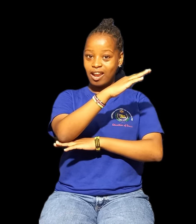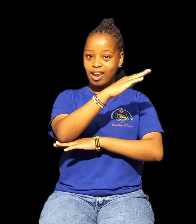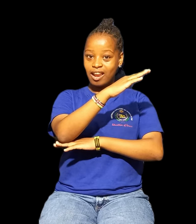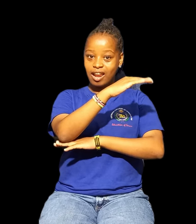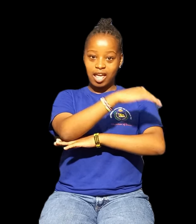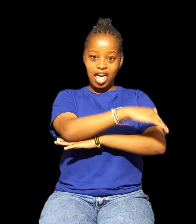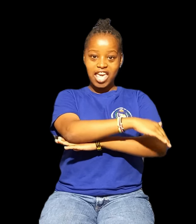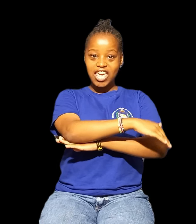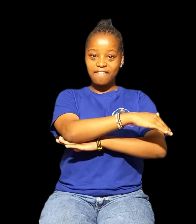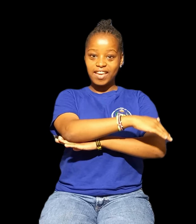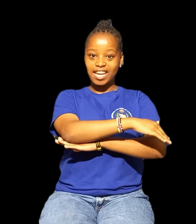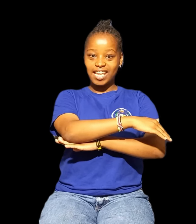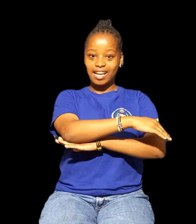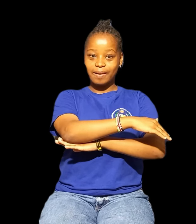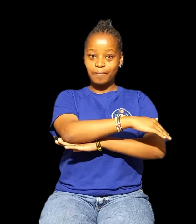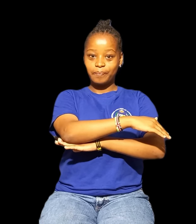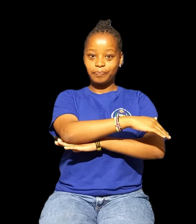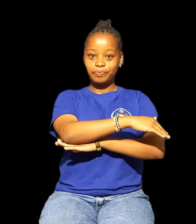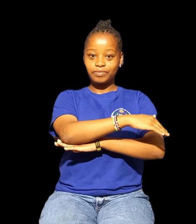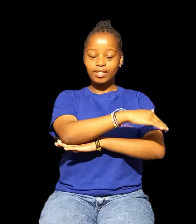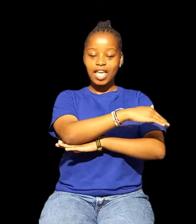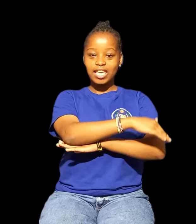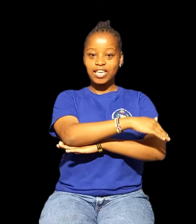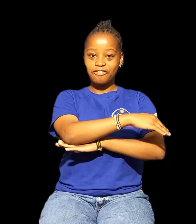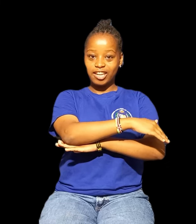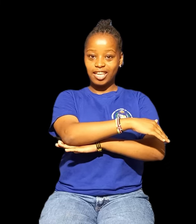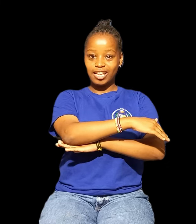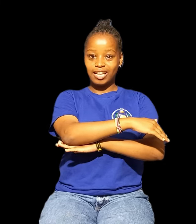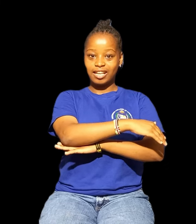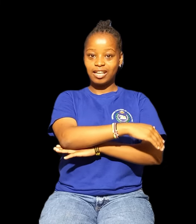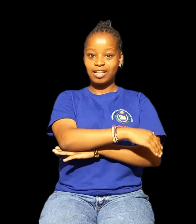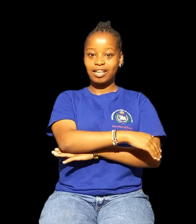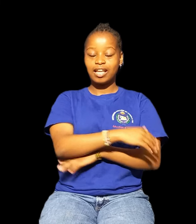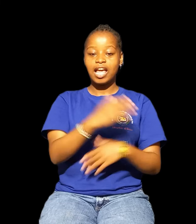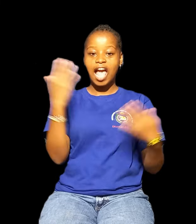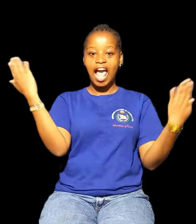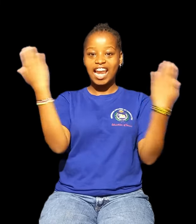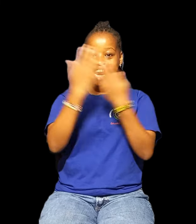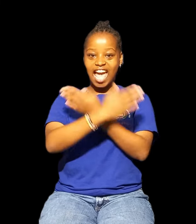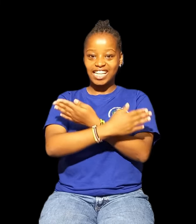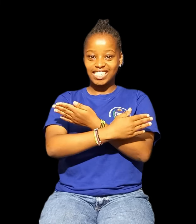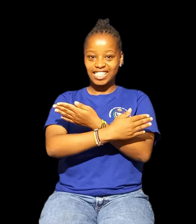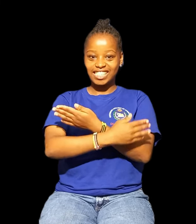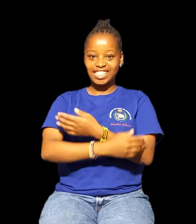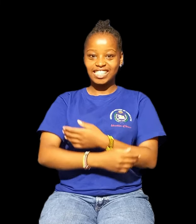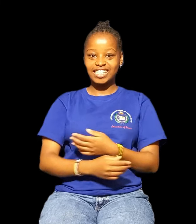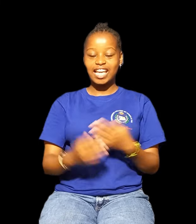Evening Evening Night Night